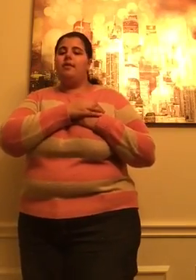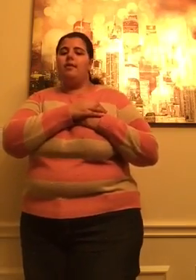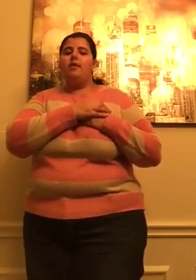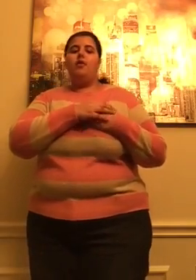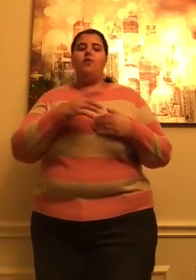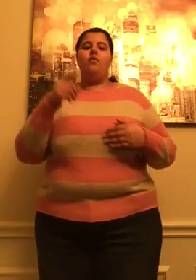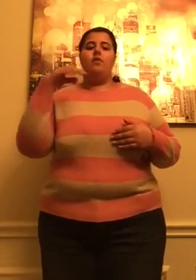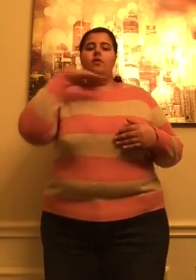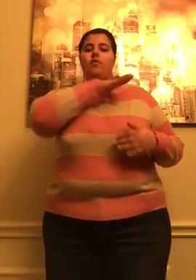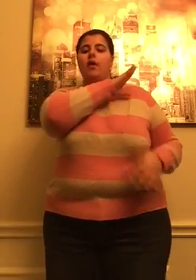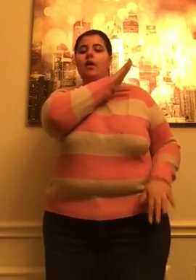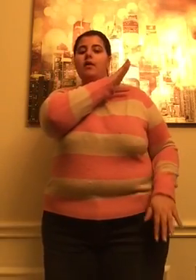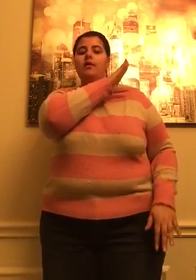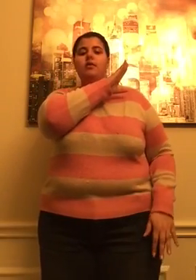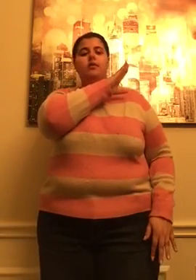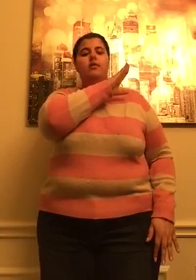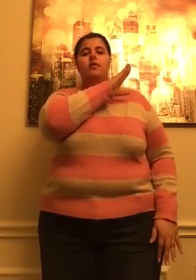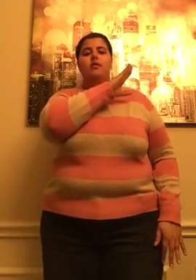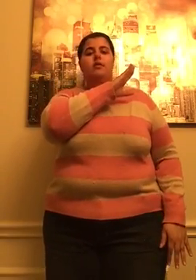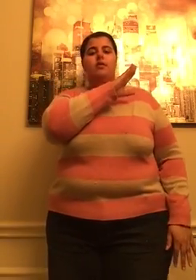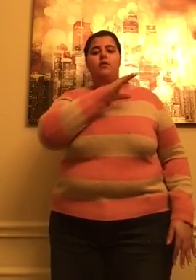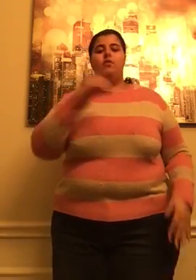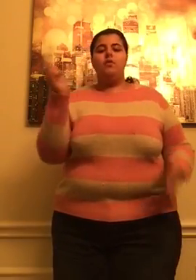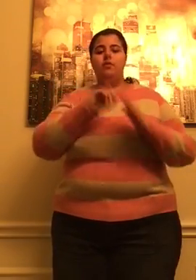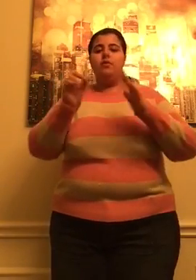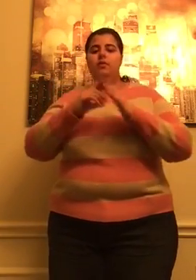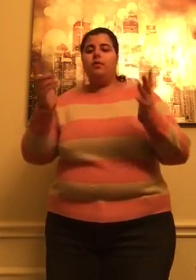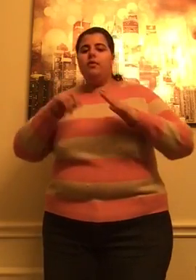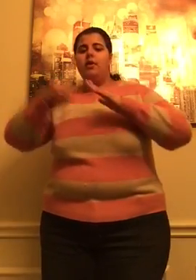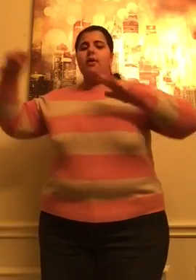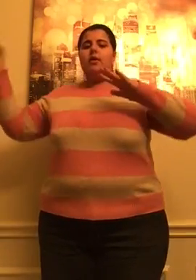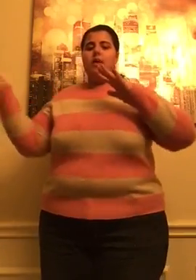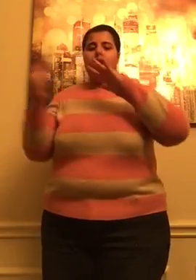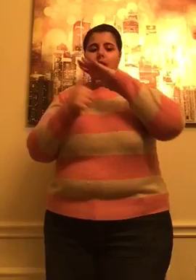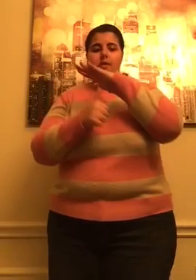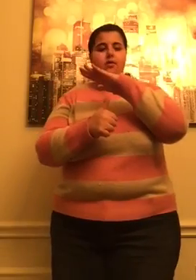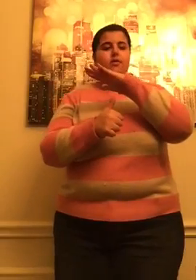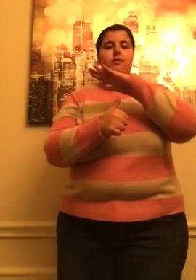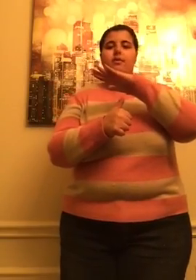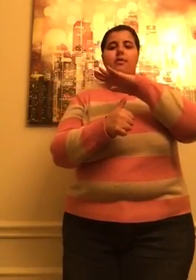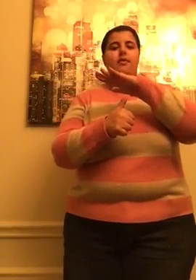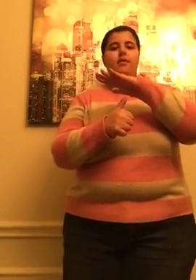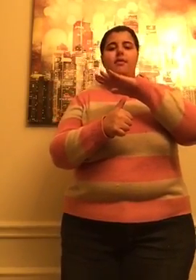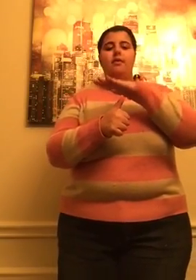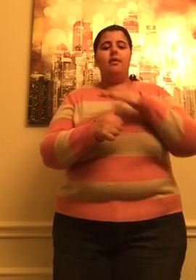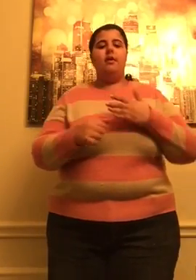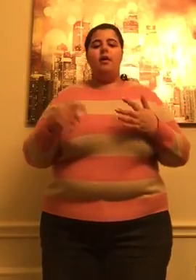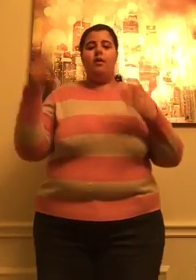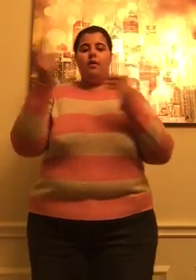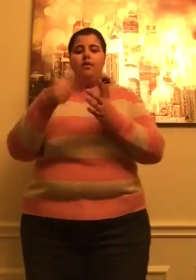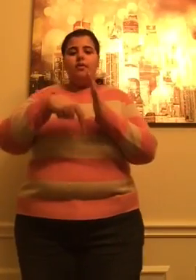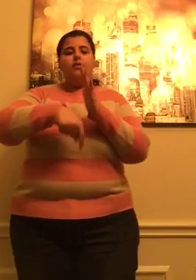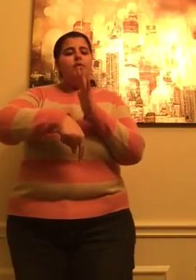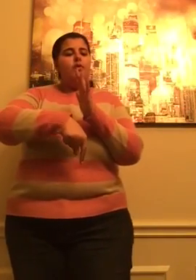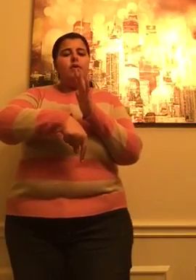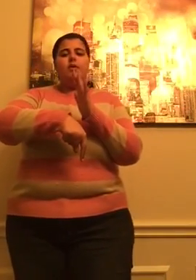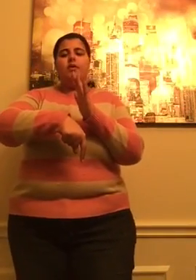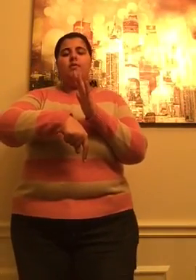Would you lie, or would you run, and never look back?